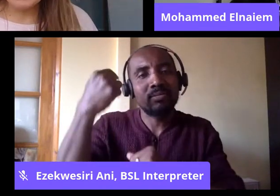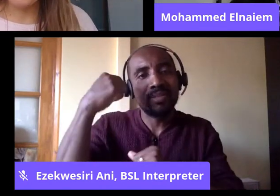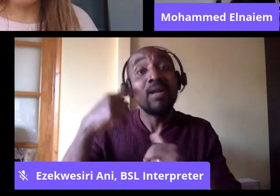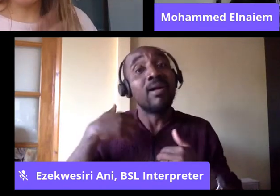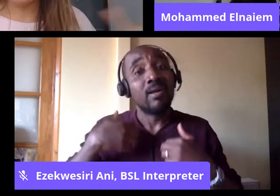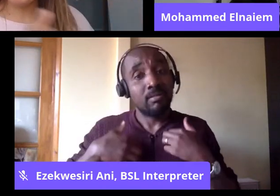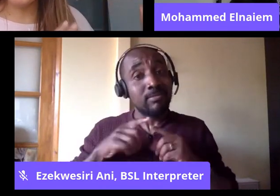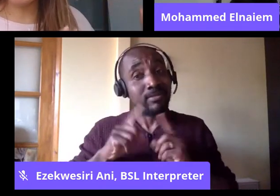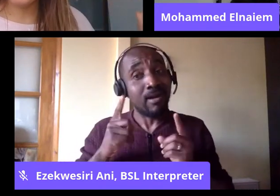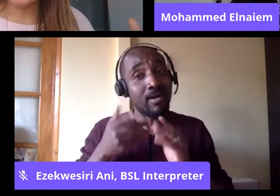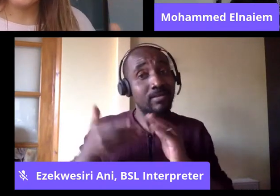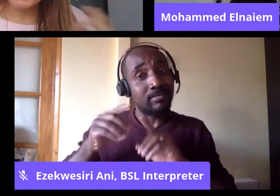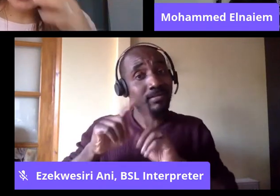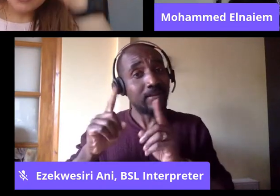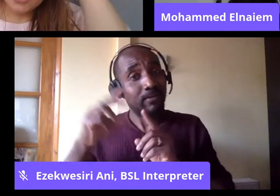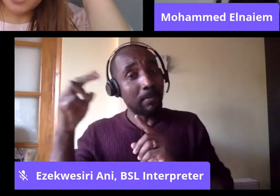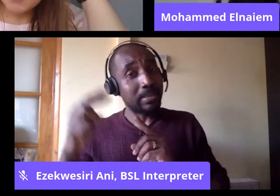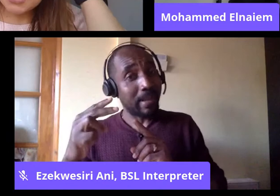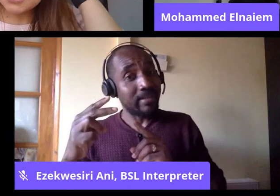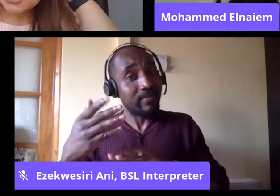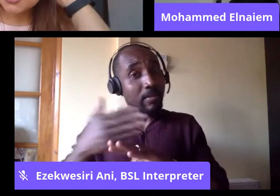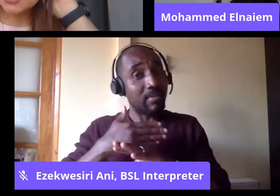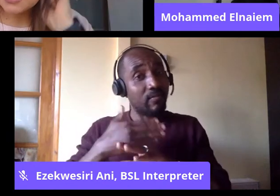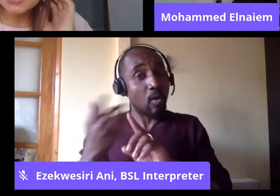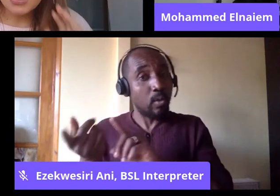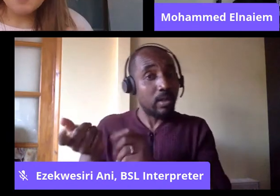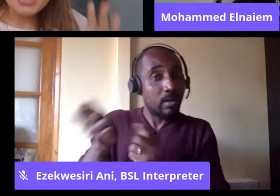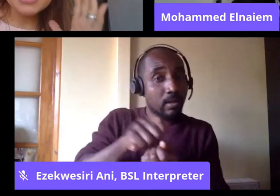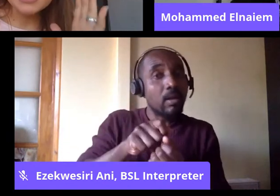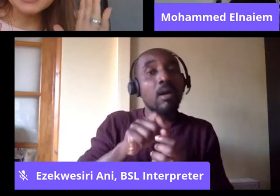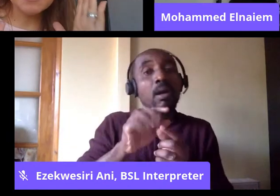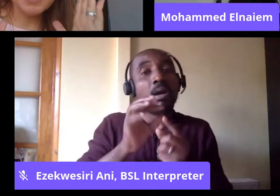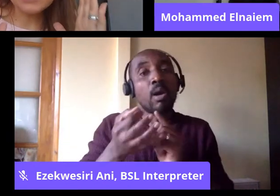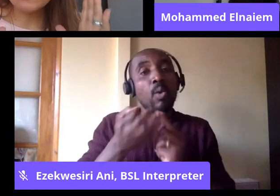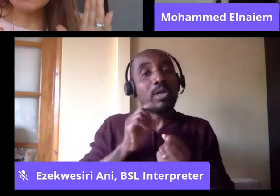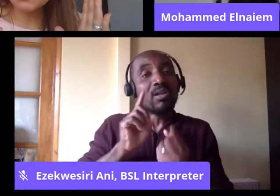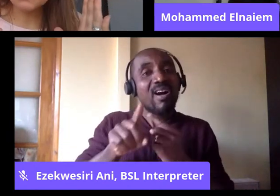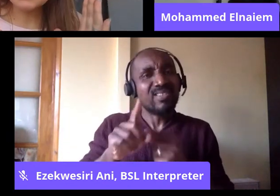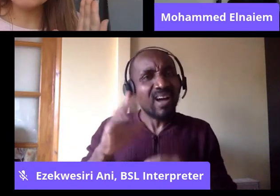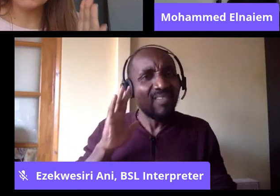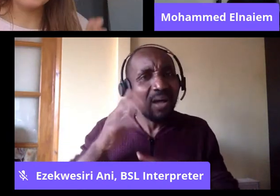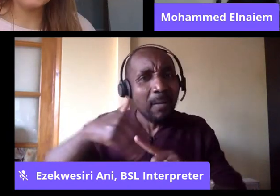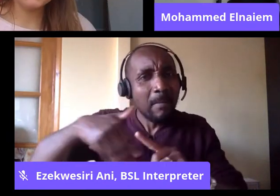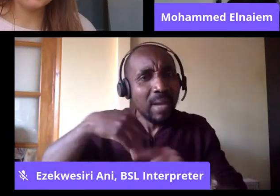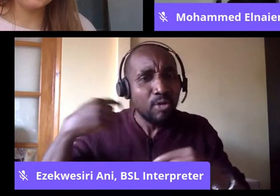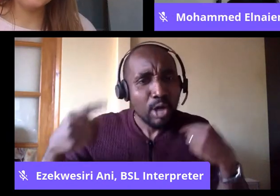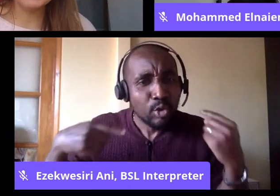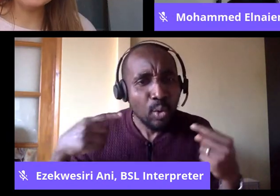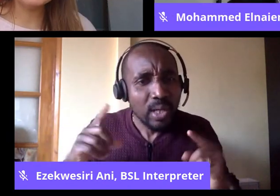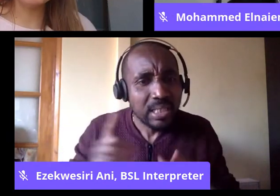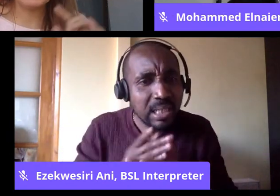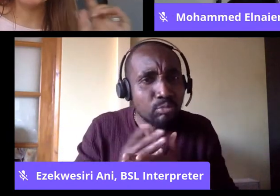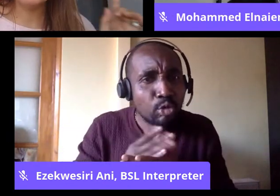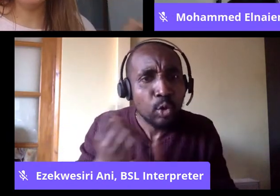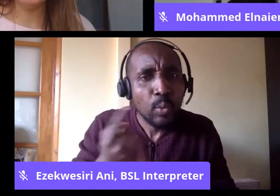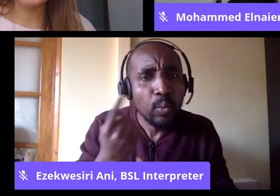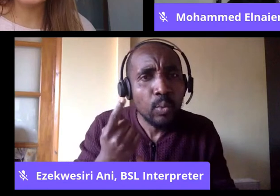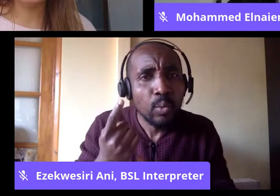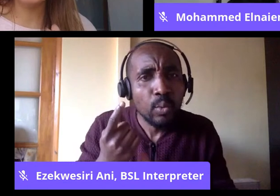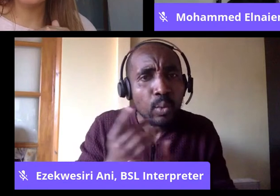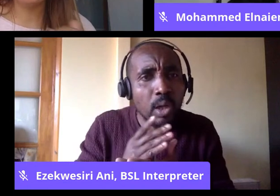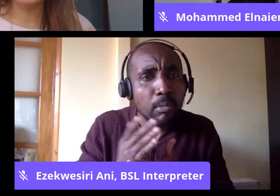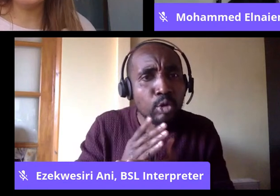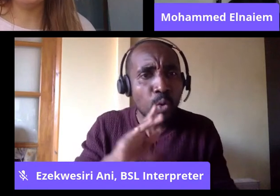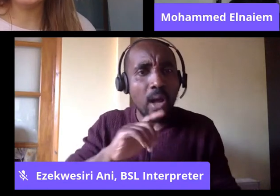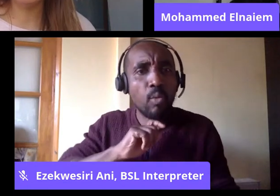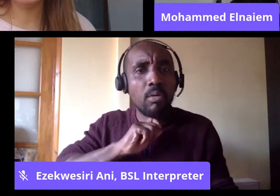to kind of end on before we go to, um, the discussion. I can hear some background noise. I'm not quite sure who that is, but I'm going to mute